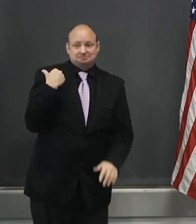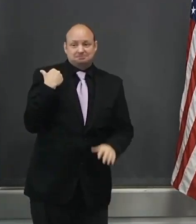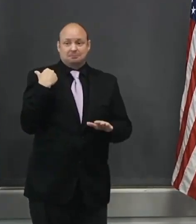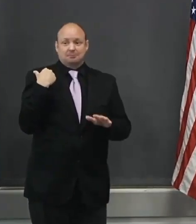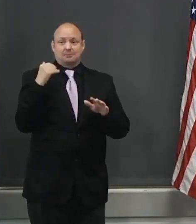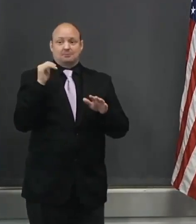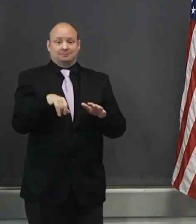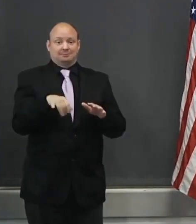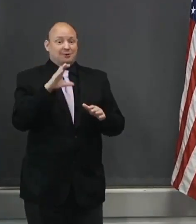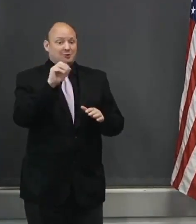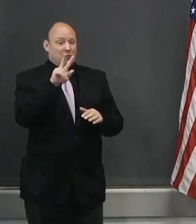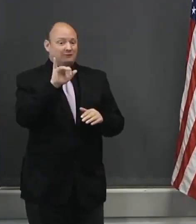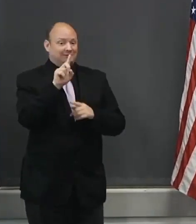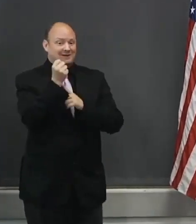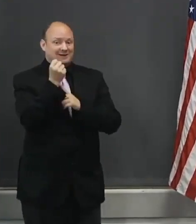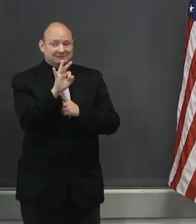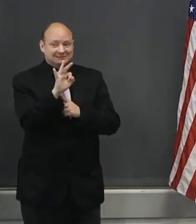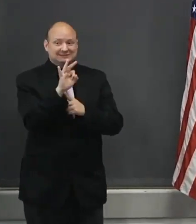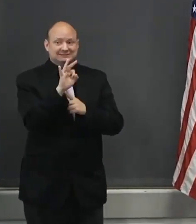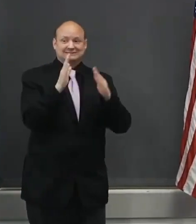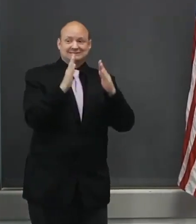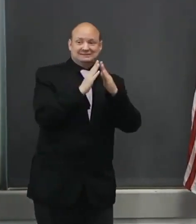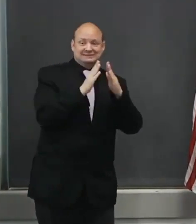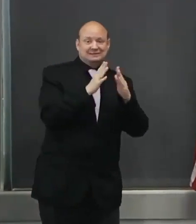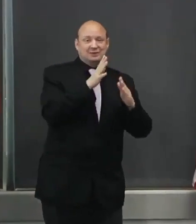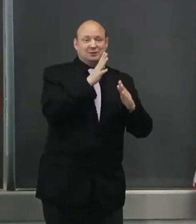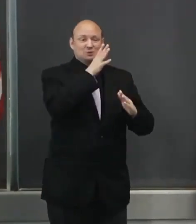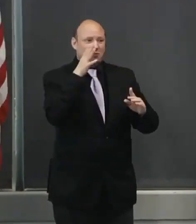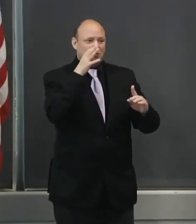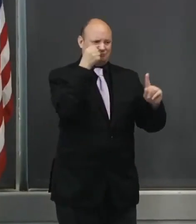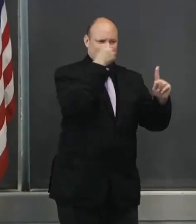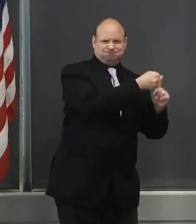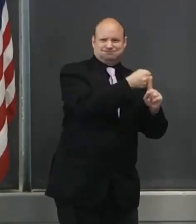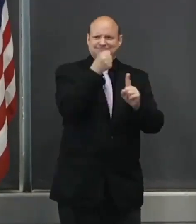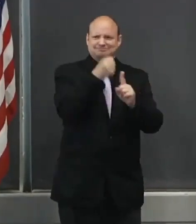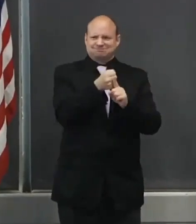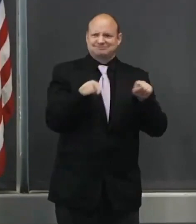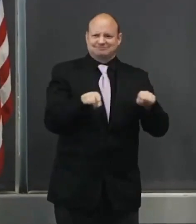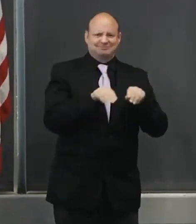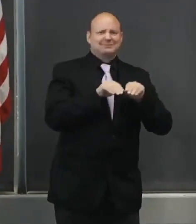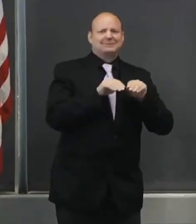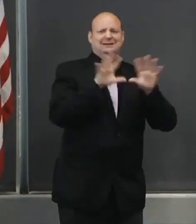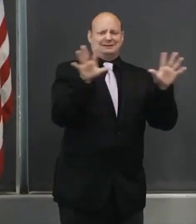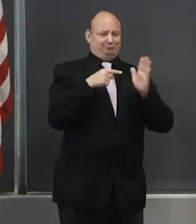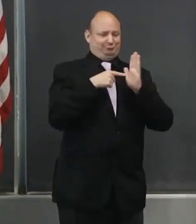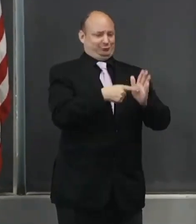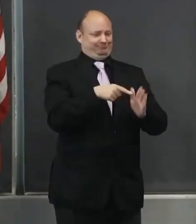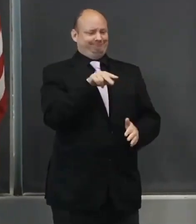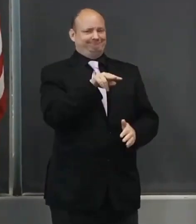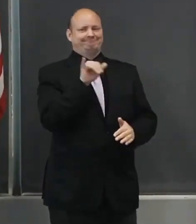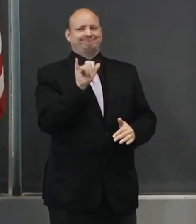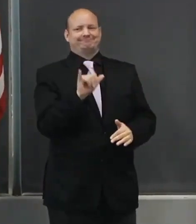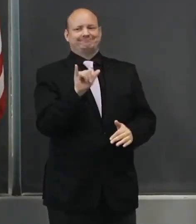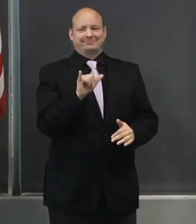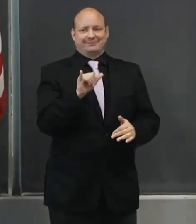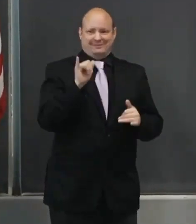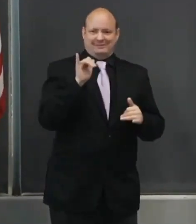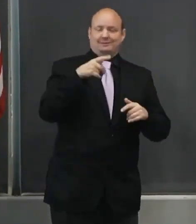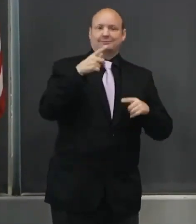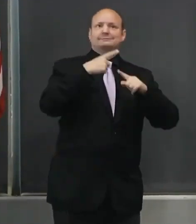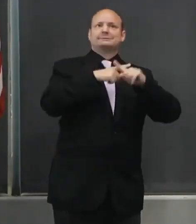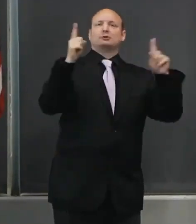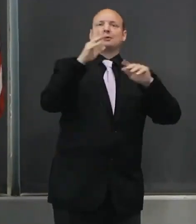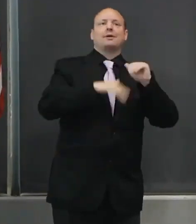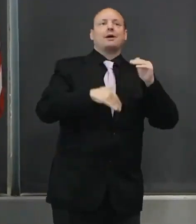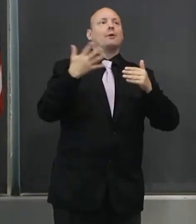both our urban and rural communities, it's been clear that this school year will not look like any other school year.